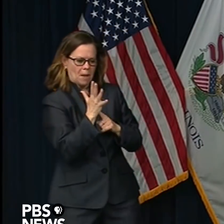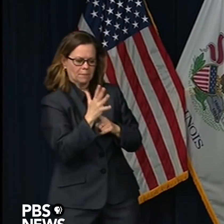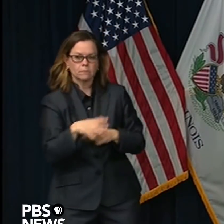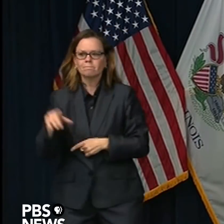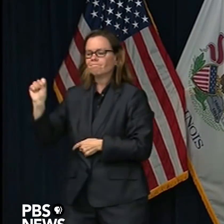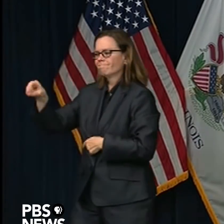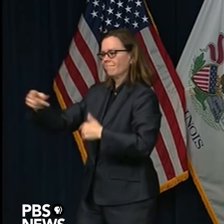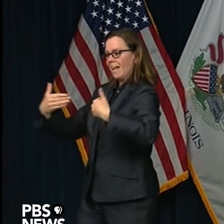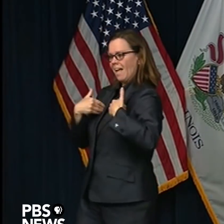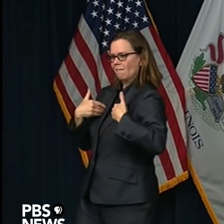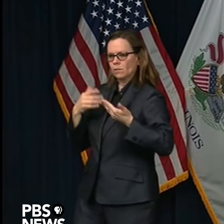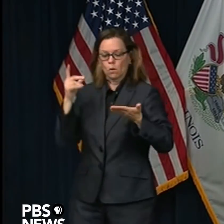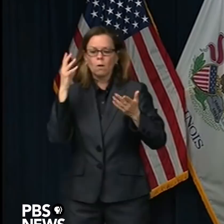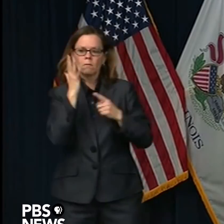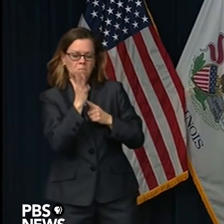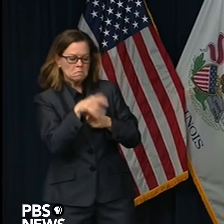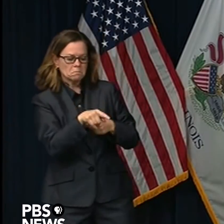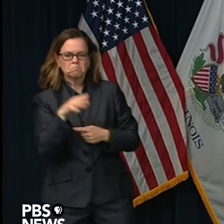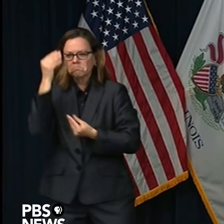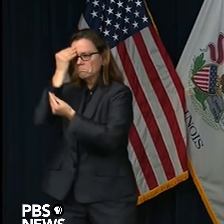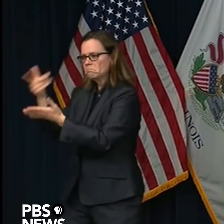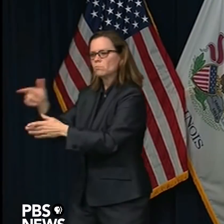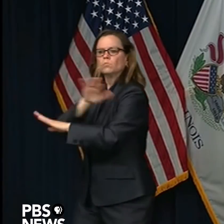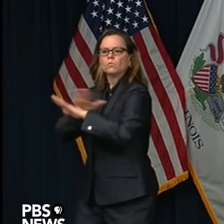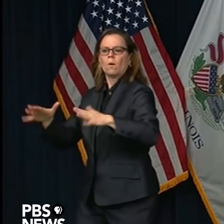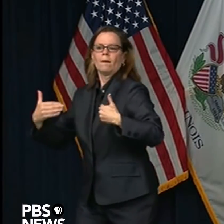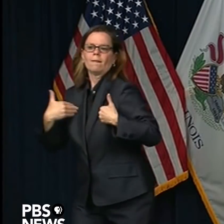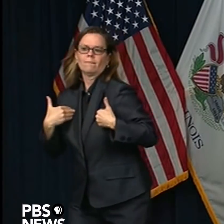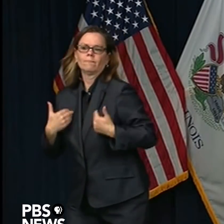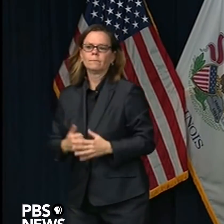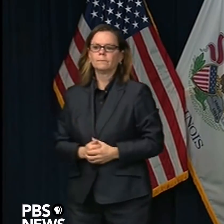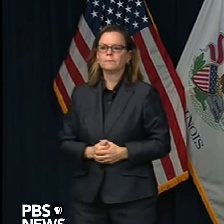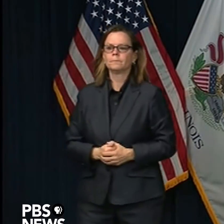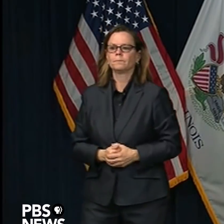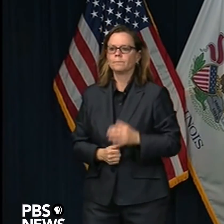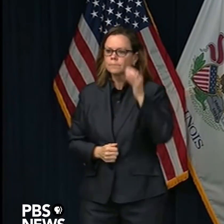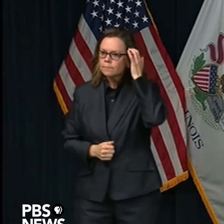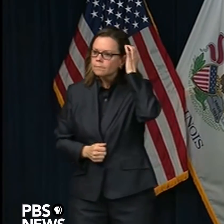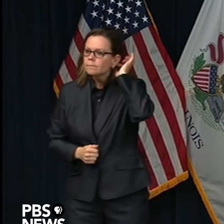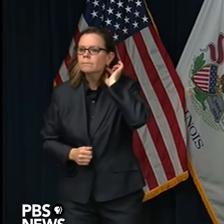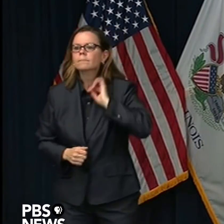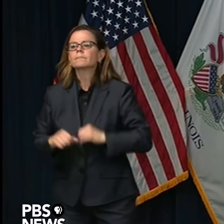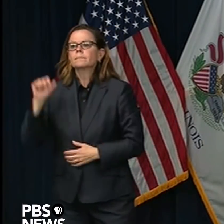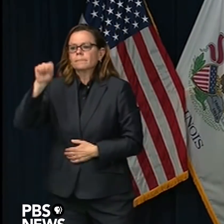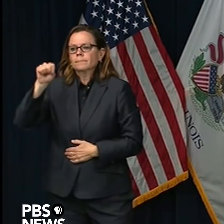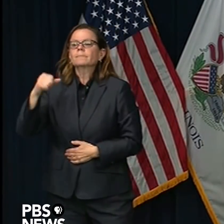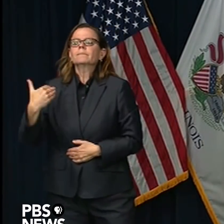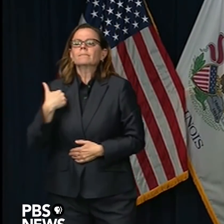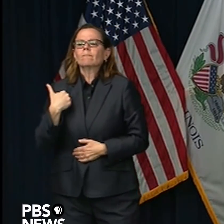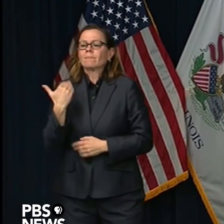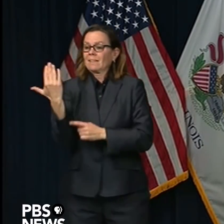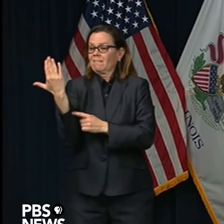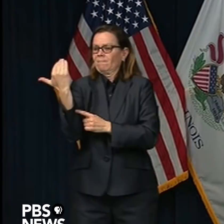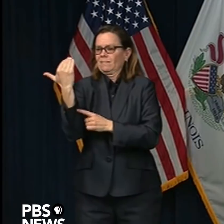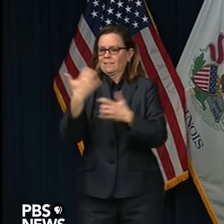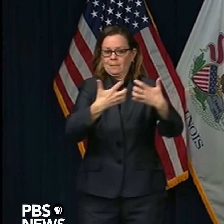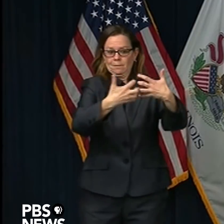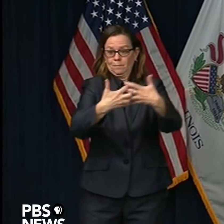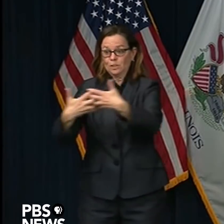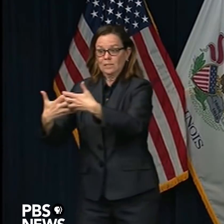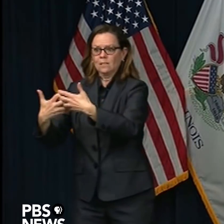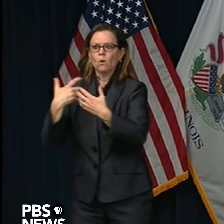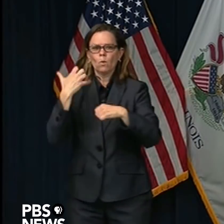more testing capability through, we want to make sure that when those tests come in that many of those are placed in communities where,